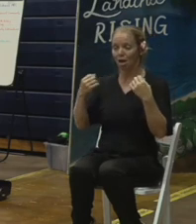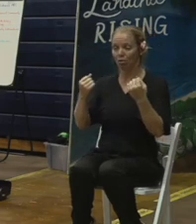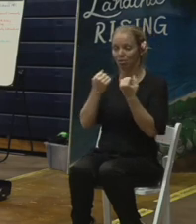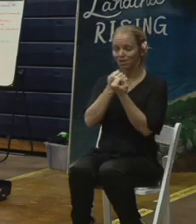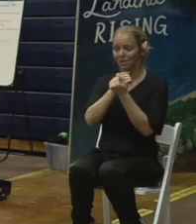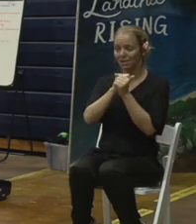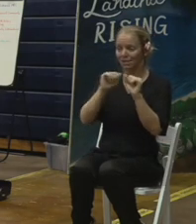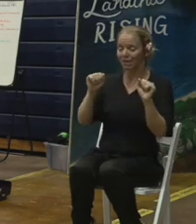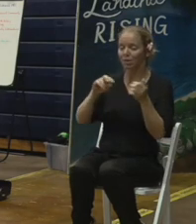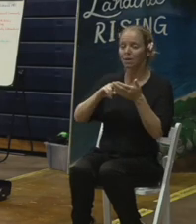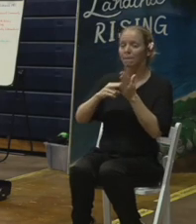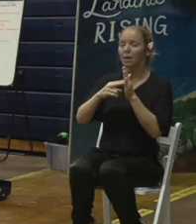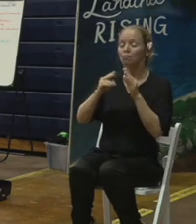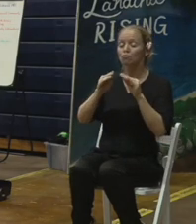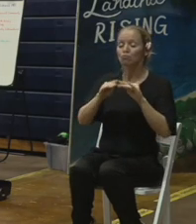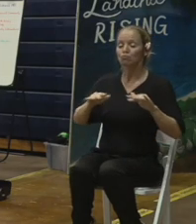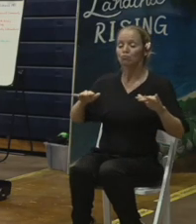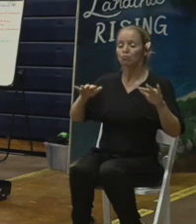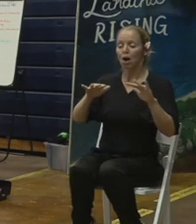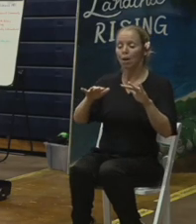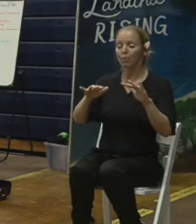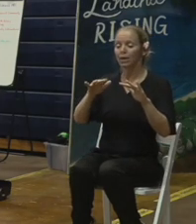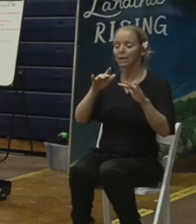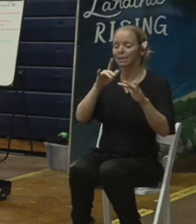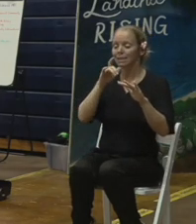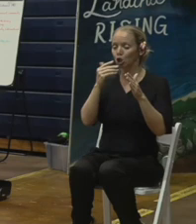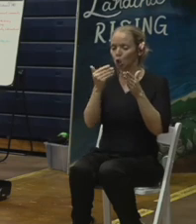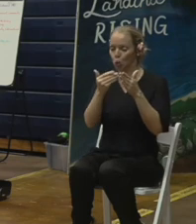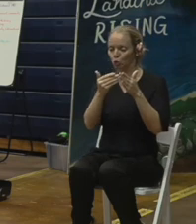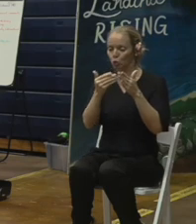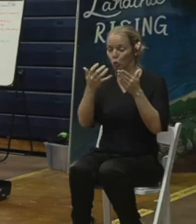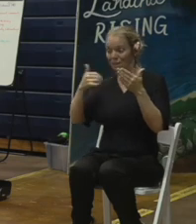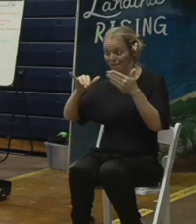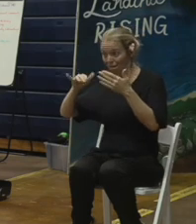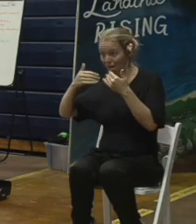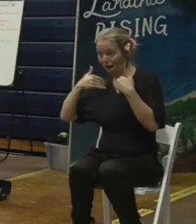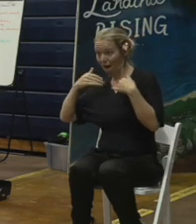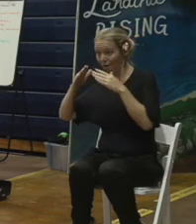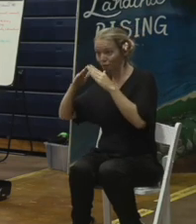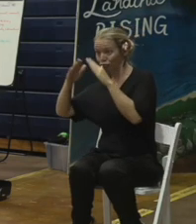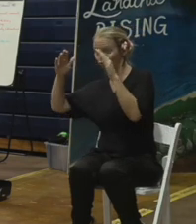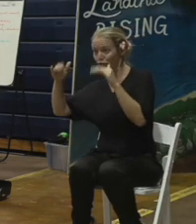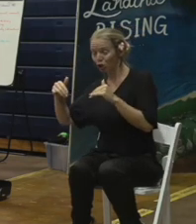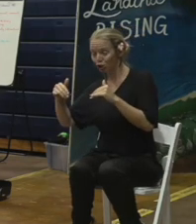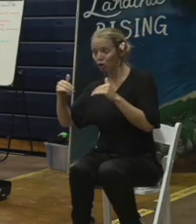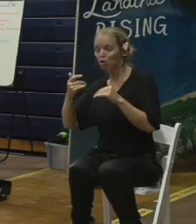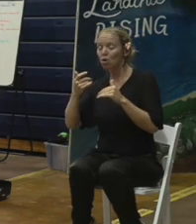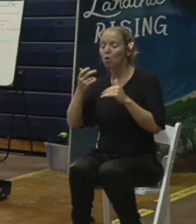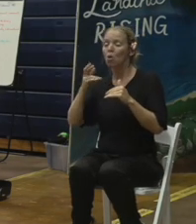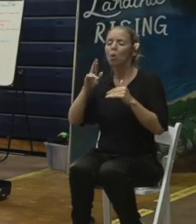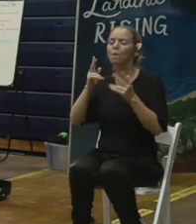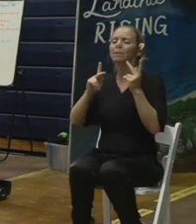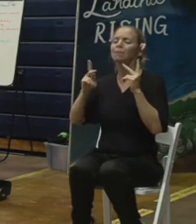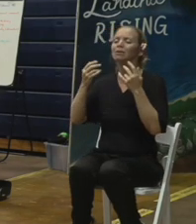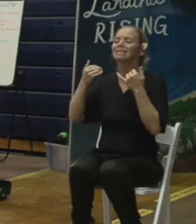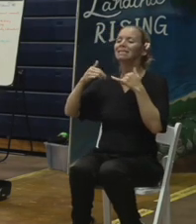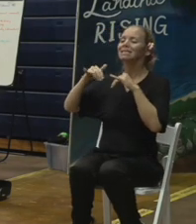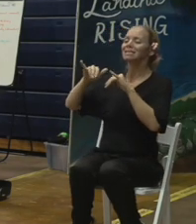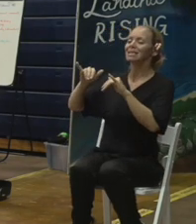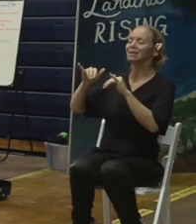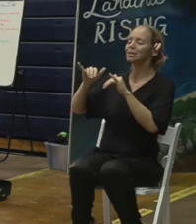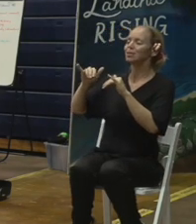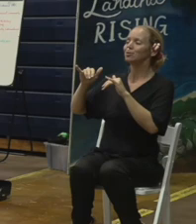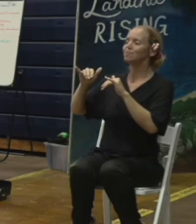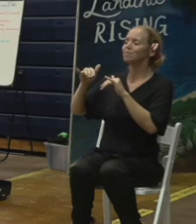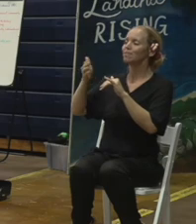structures to parts of Lahaina that people you know are currently residing or could reside in the near